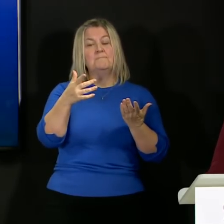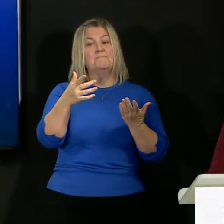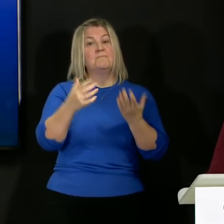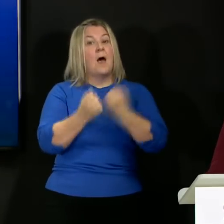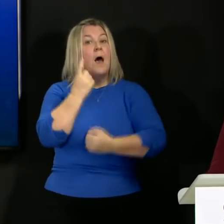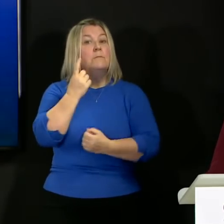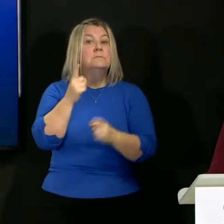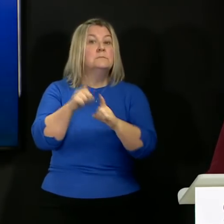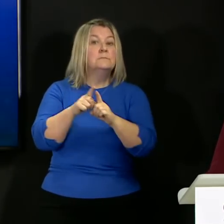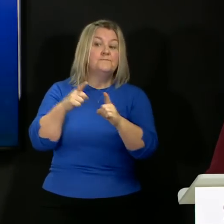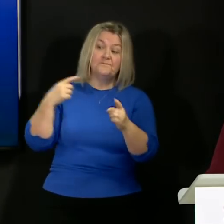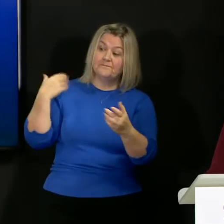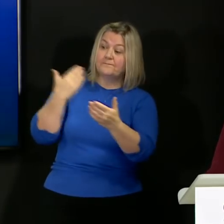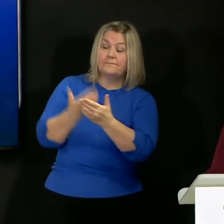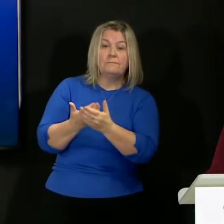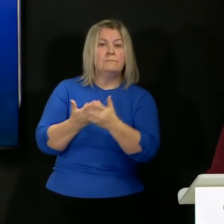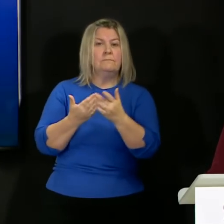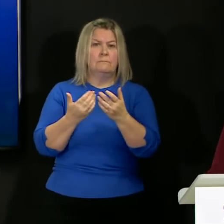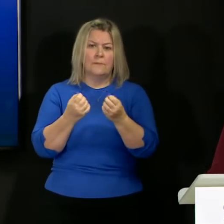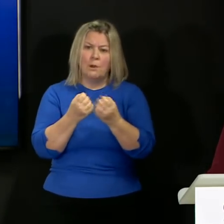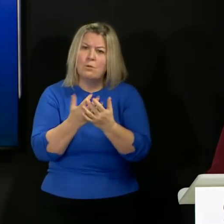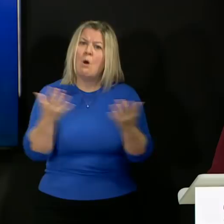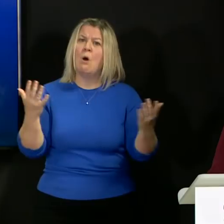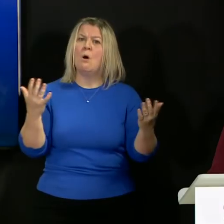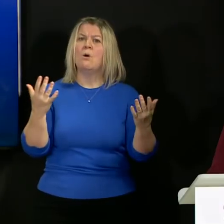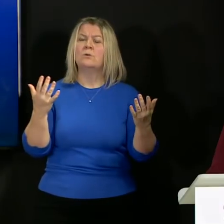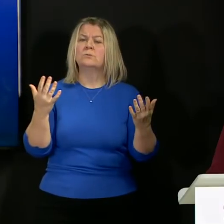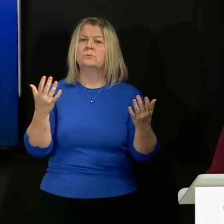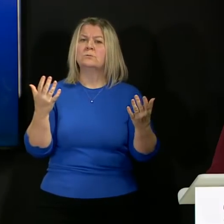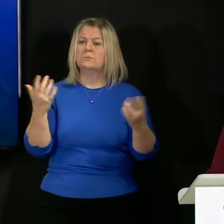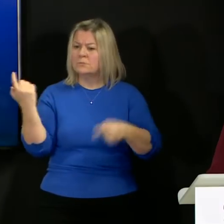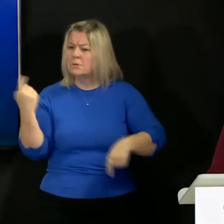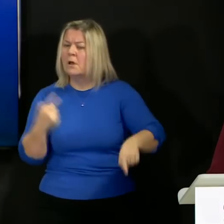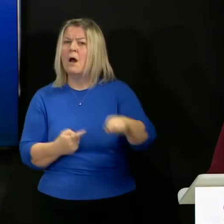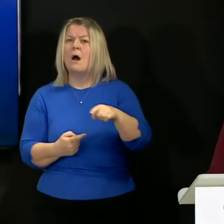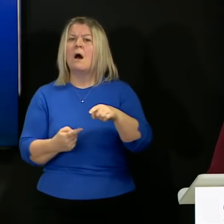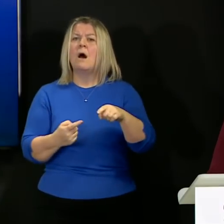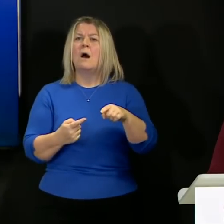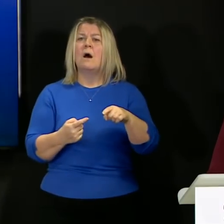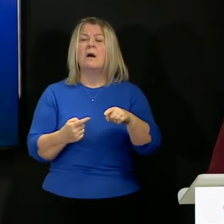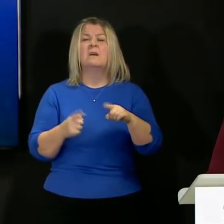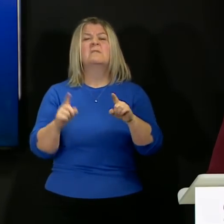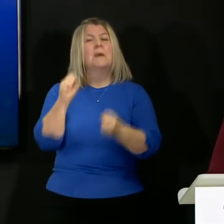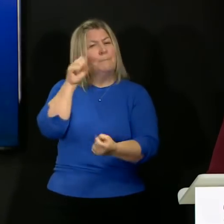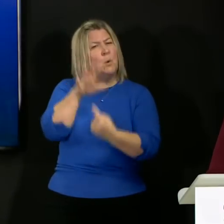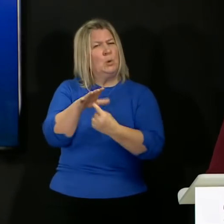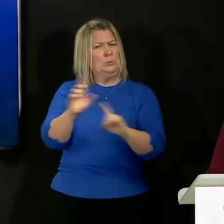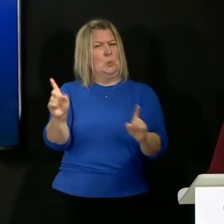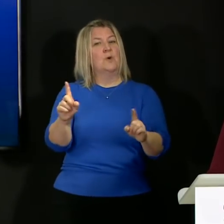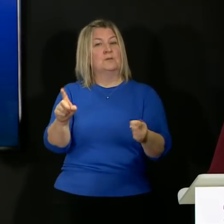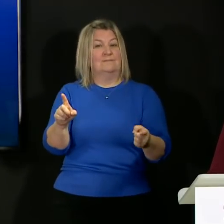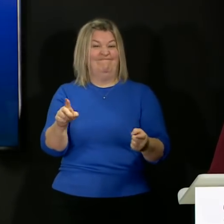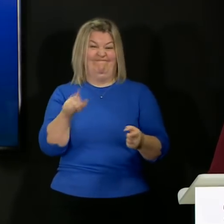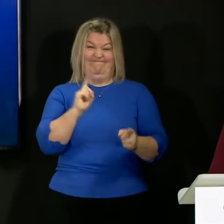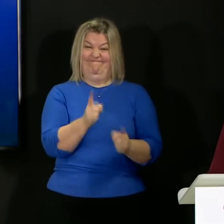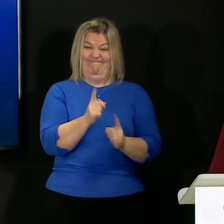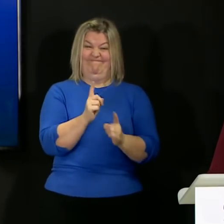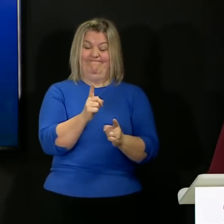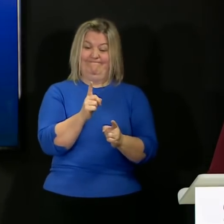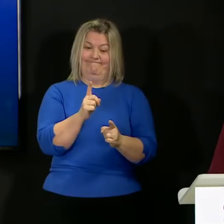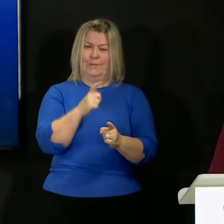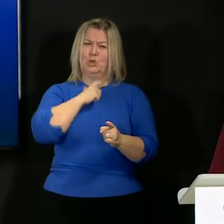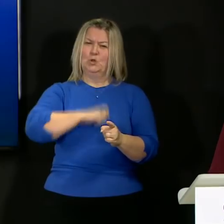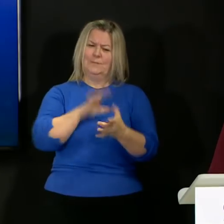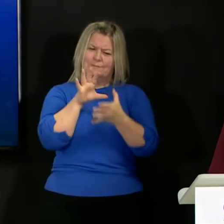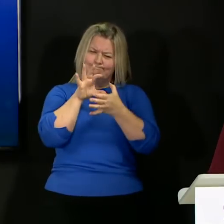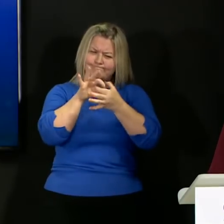happened during this period is that many of us have come to understand what matters most and that human contact is one of the most important